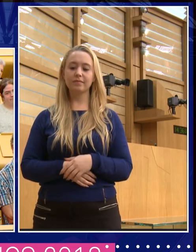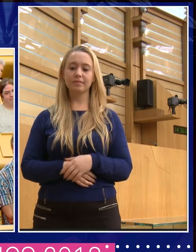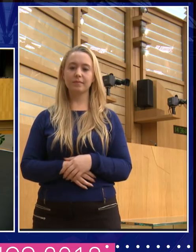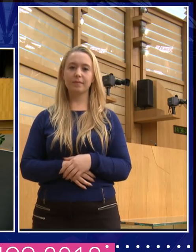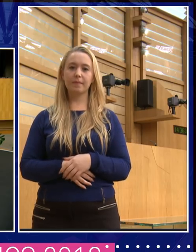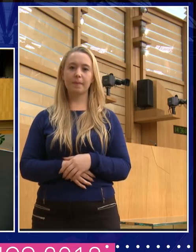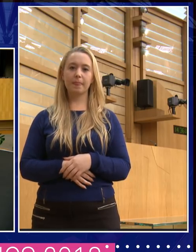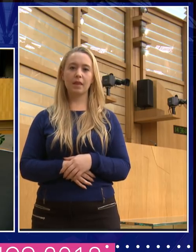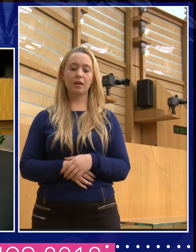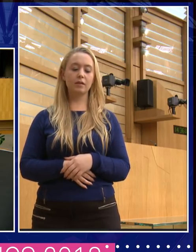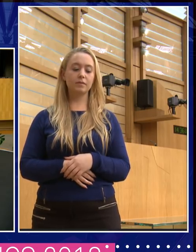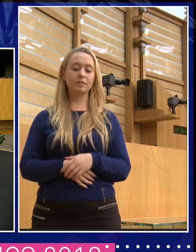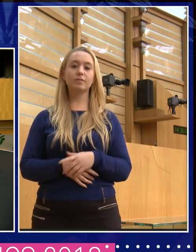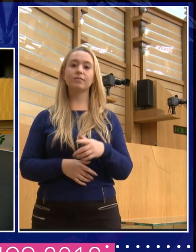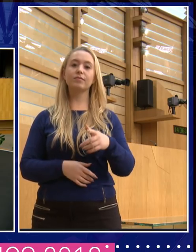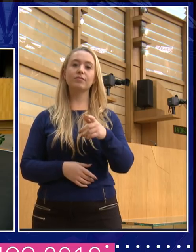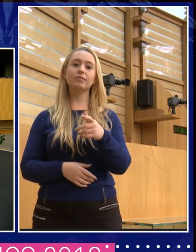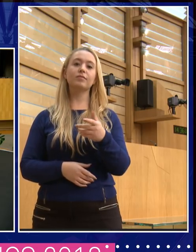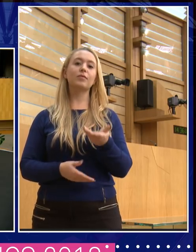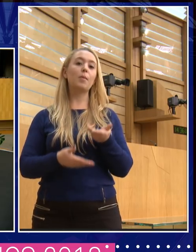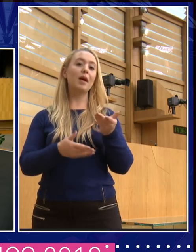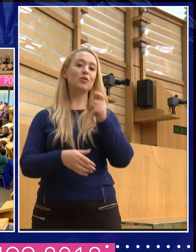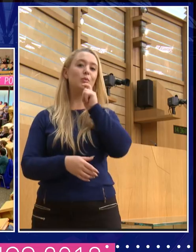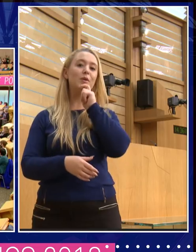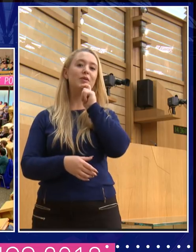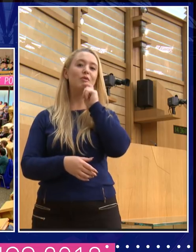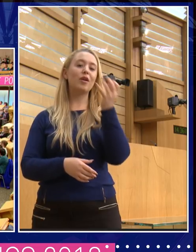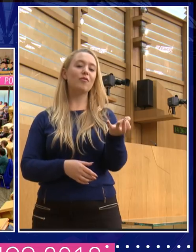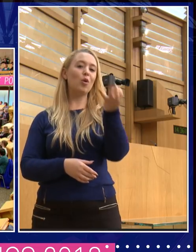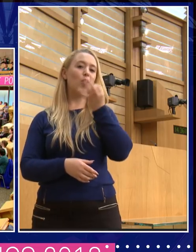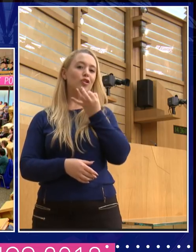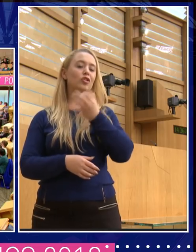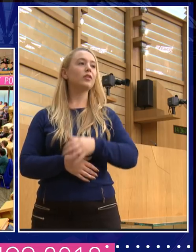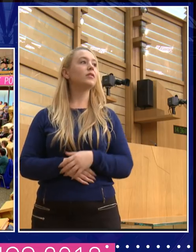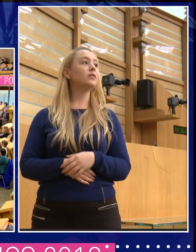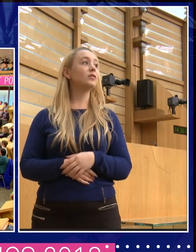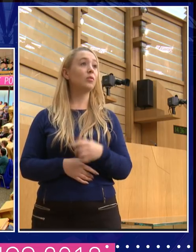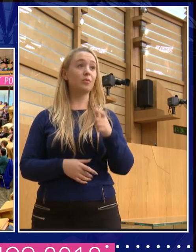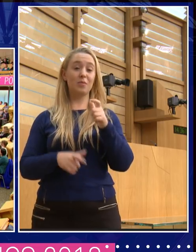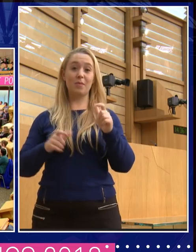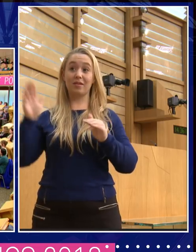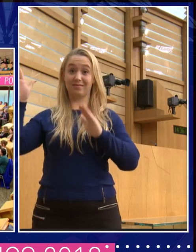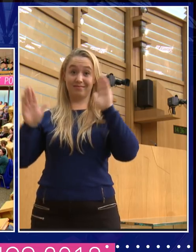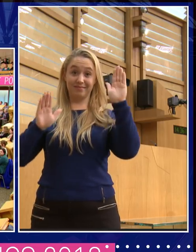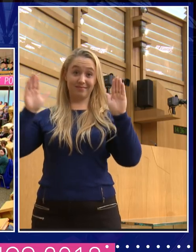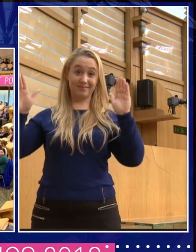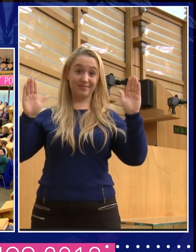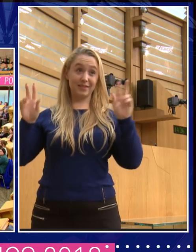So, there's a hand just going up there, yes. If you speak up there, think the microphone will come on there as well. And any other hand... Oh, look at this. I'm looking the wrong way, that's why.